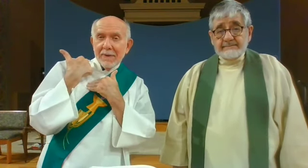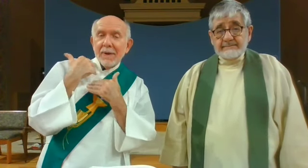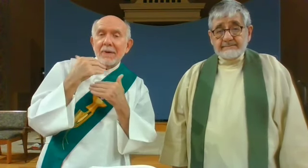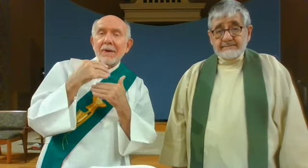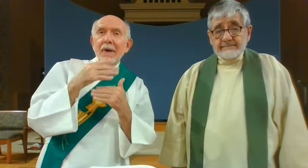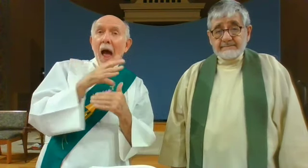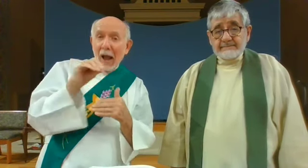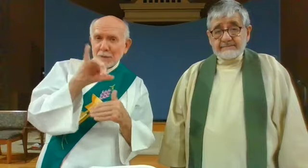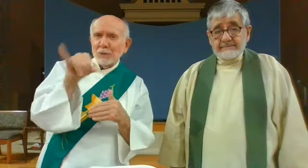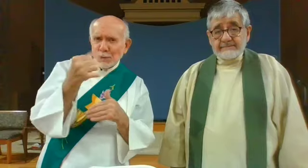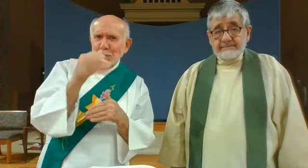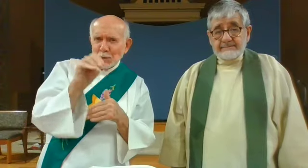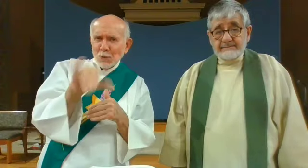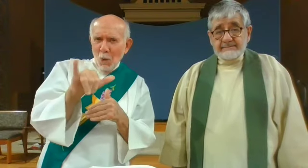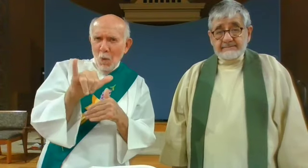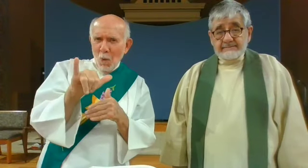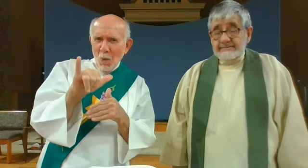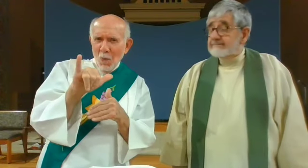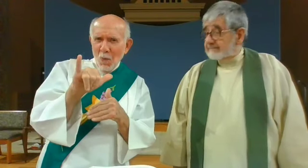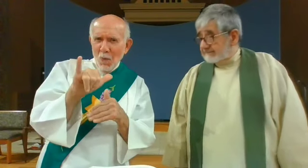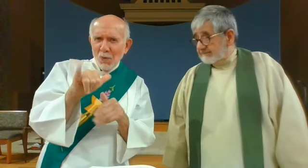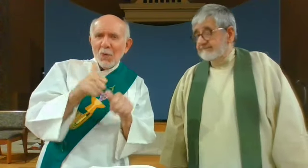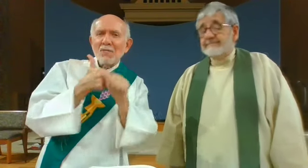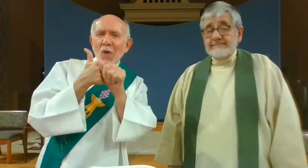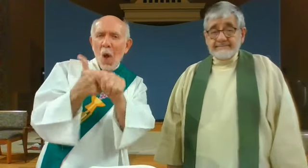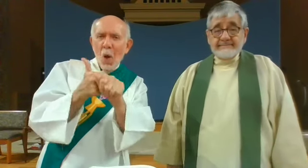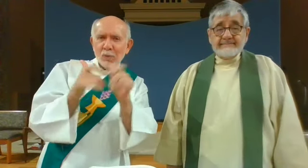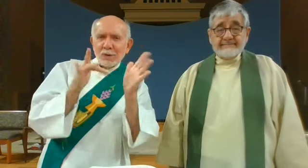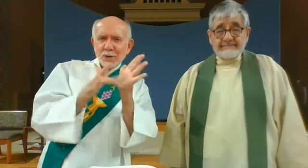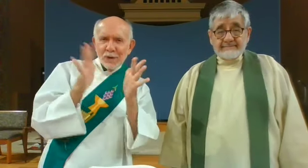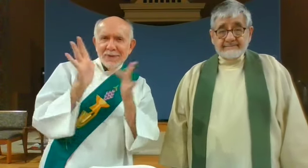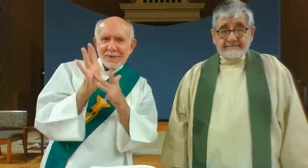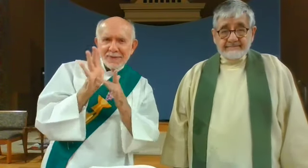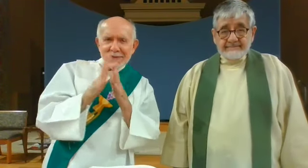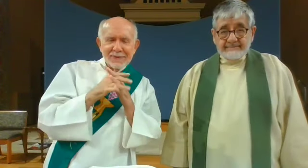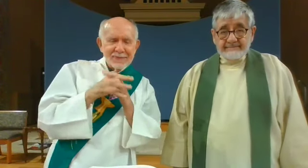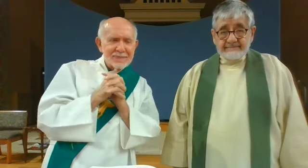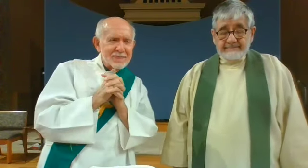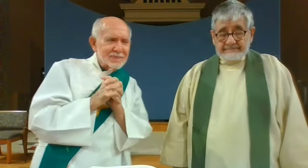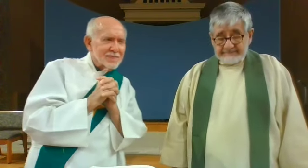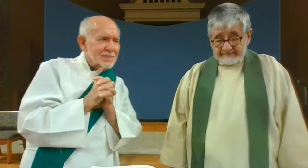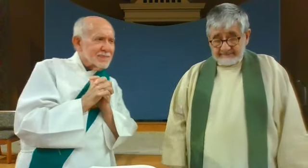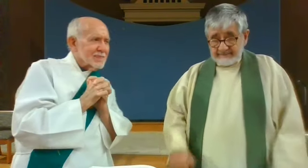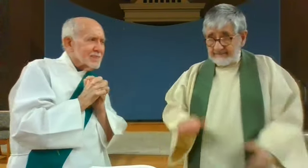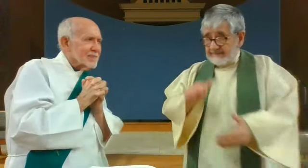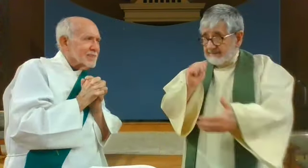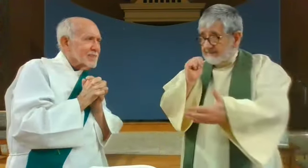and joy to follow Jesus amen